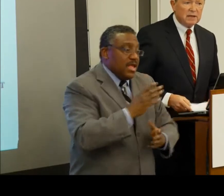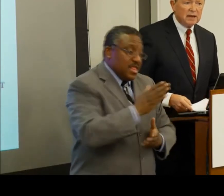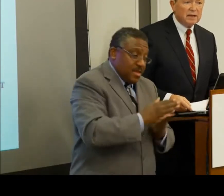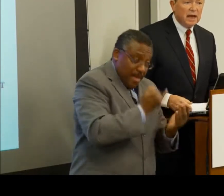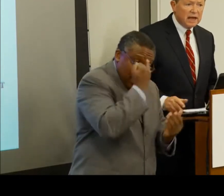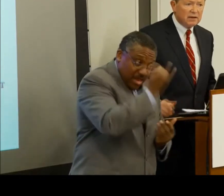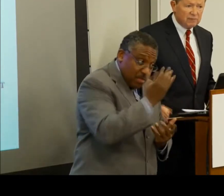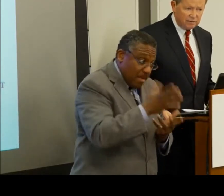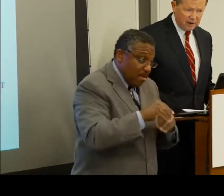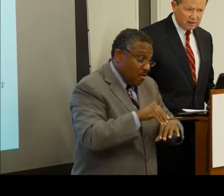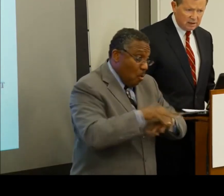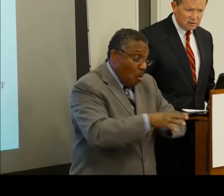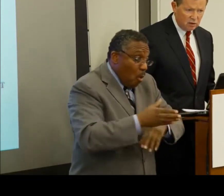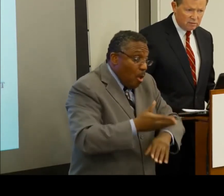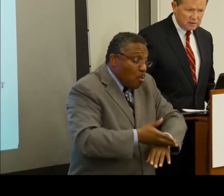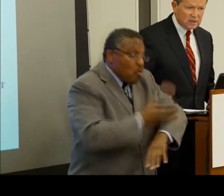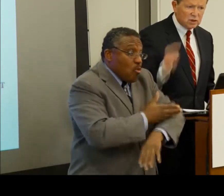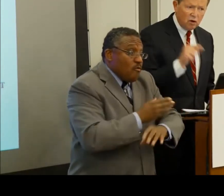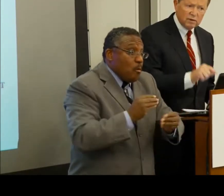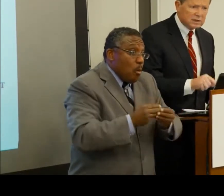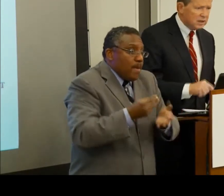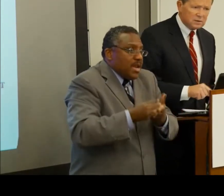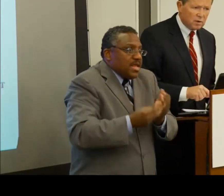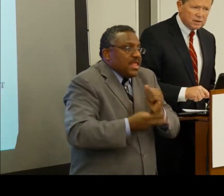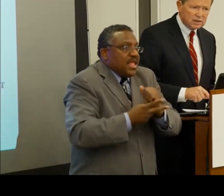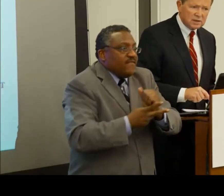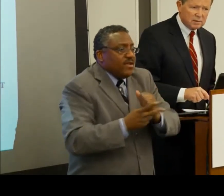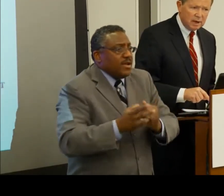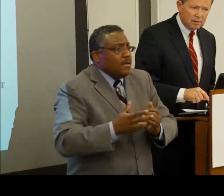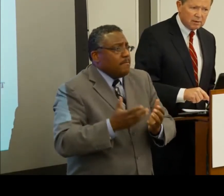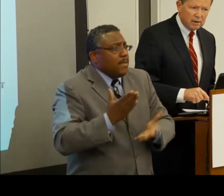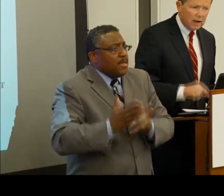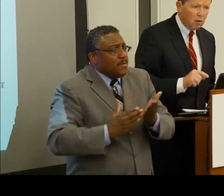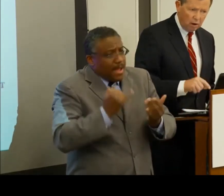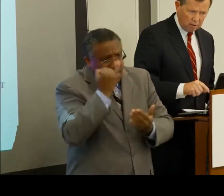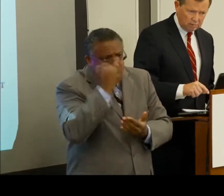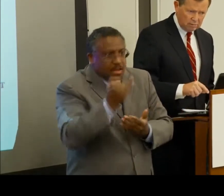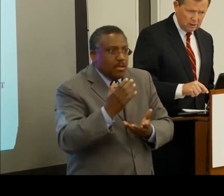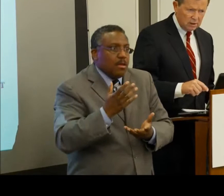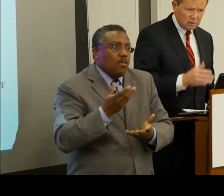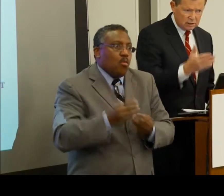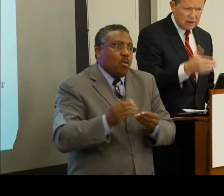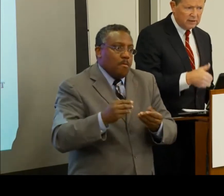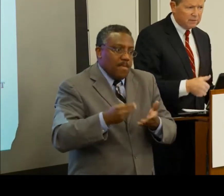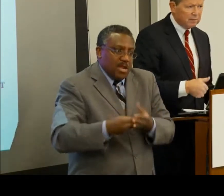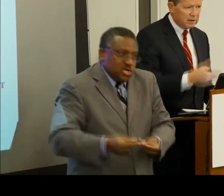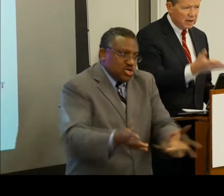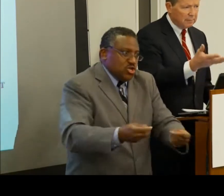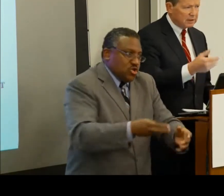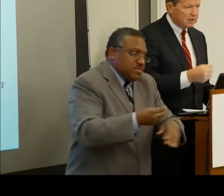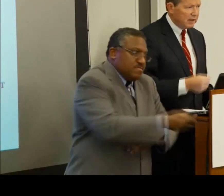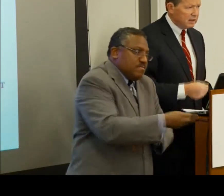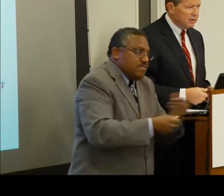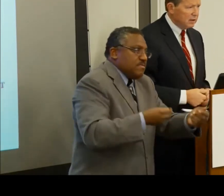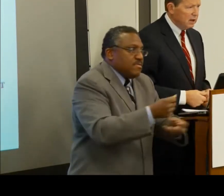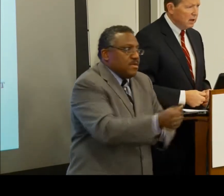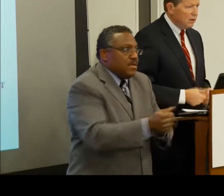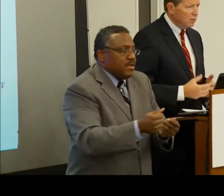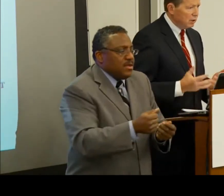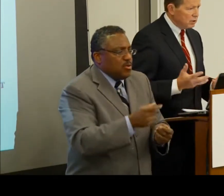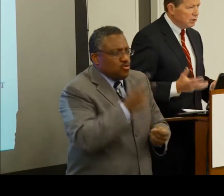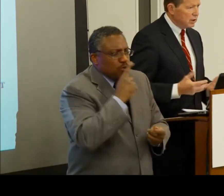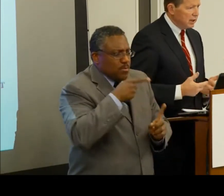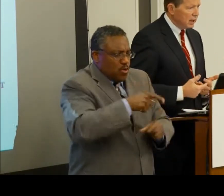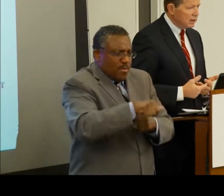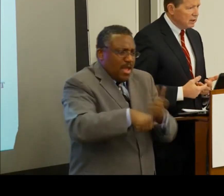some may have a slightly negative effect on solvency. Solvency isn't what this is about, at all. You'll see that from the topic selected and